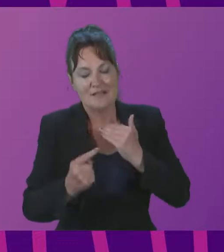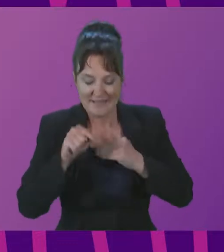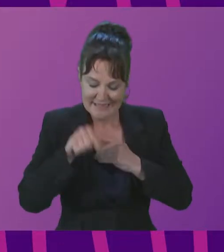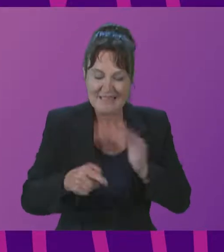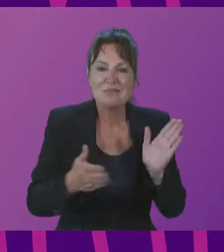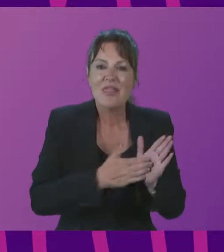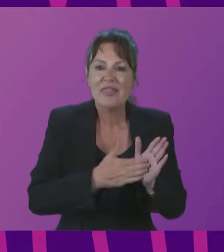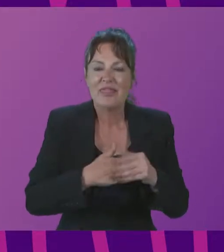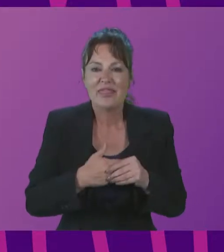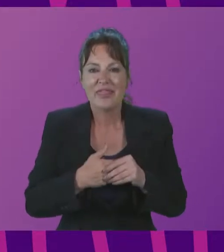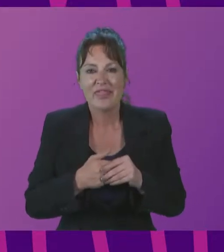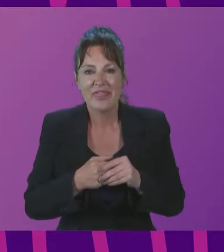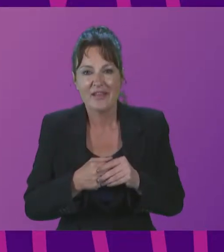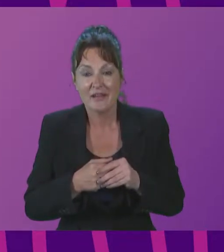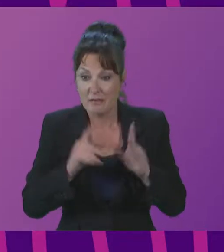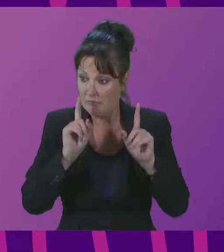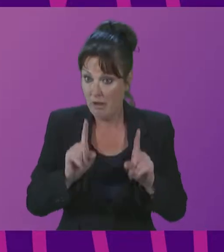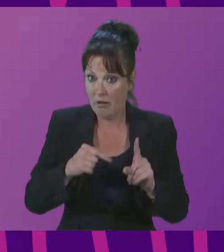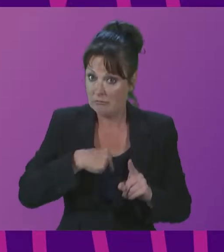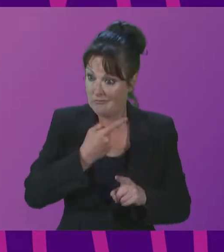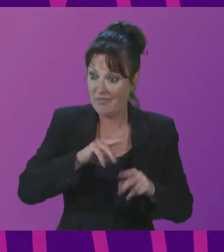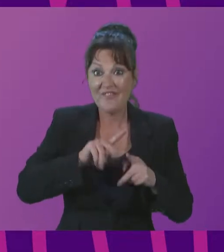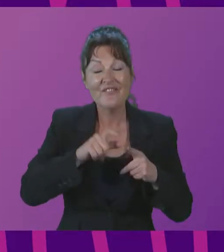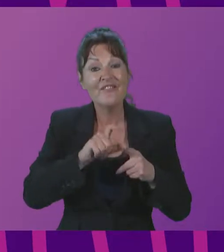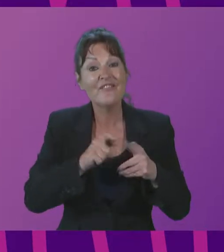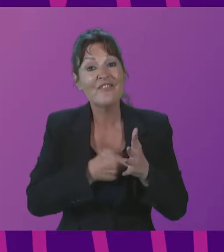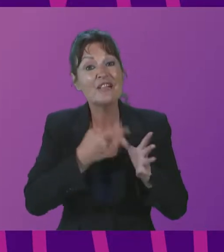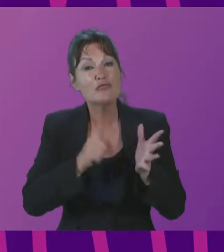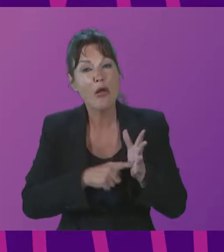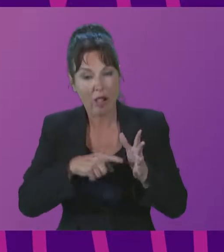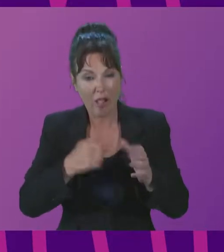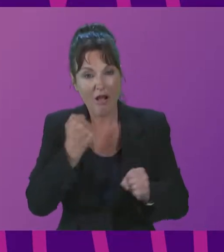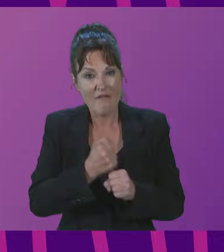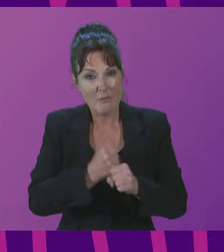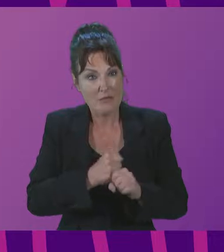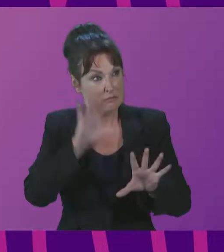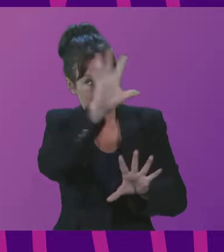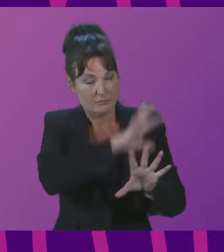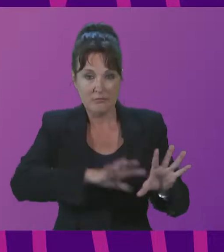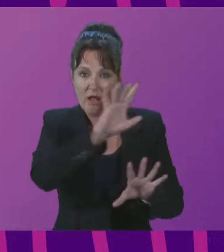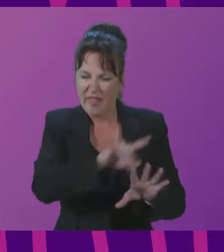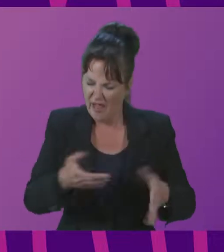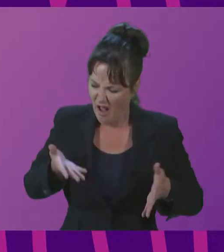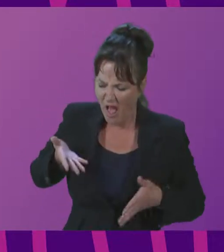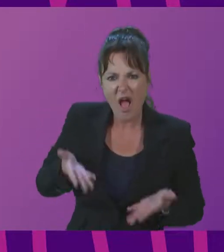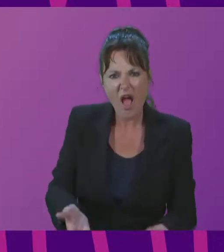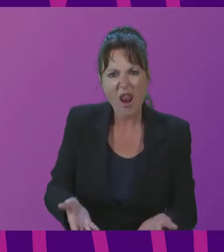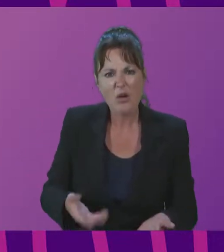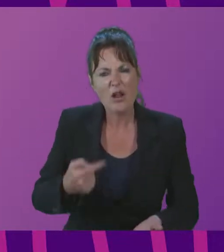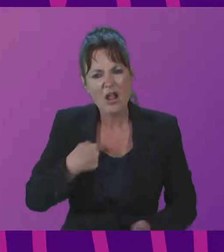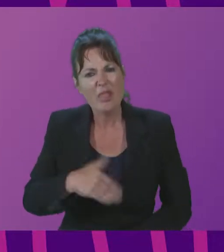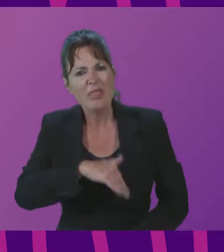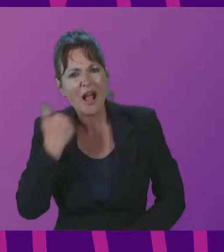month, while the federal government is killing or allowing the killing of our indigenous